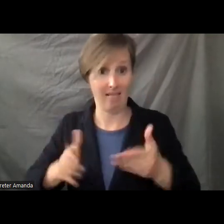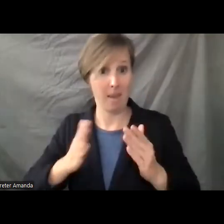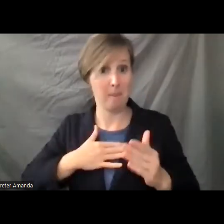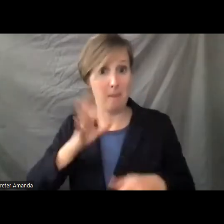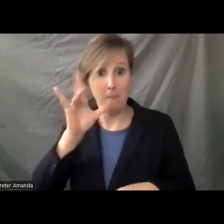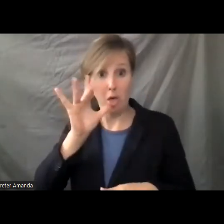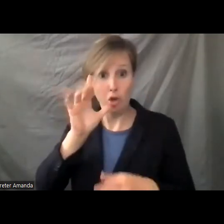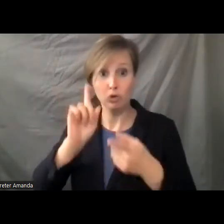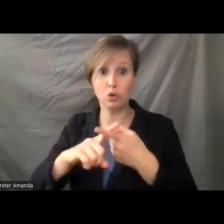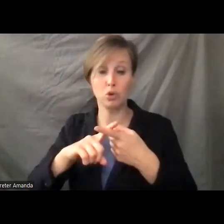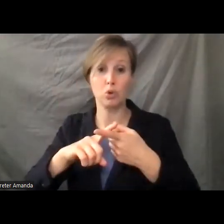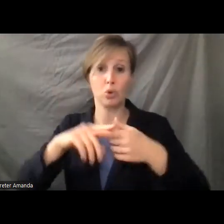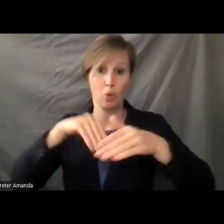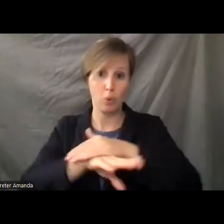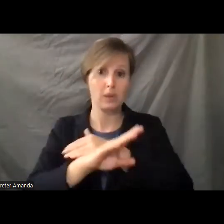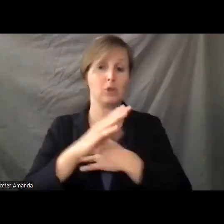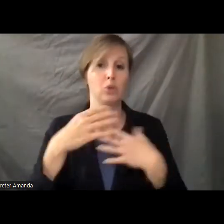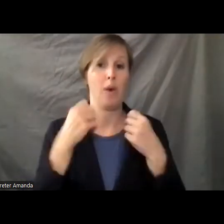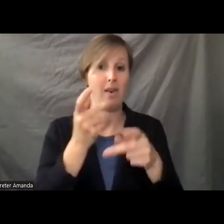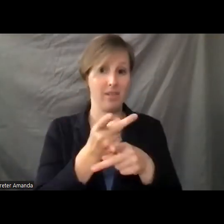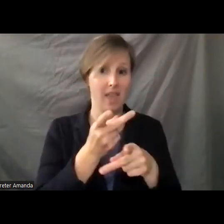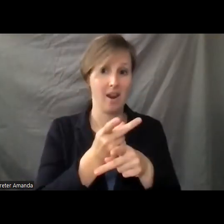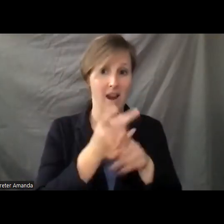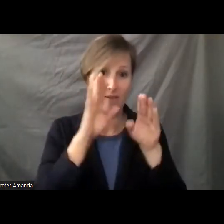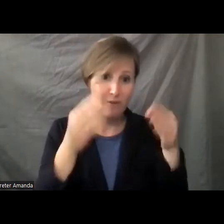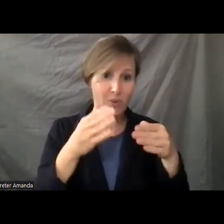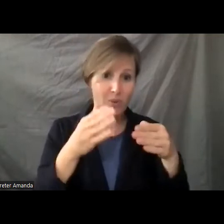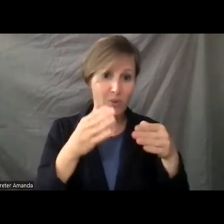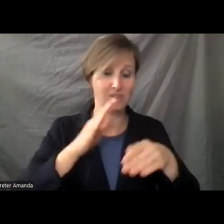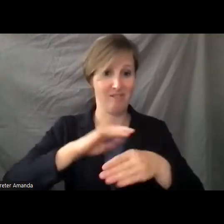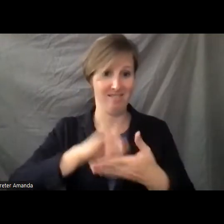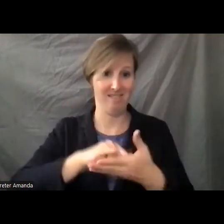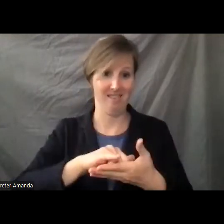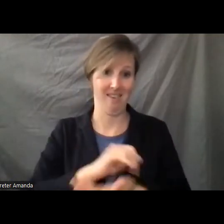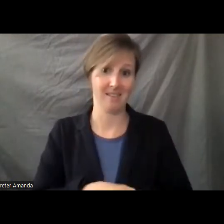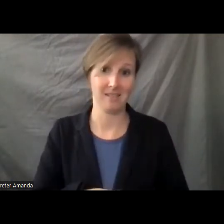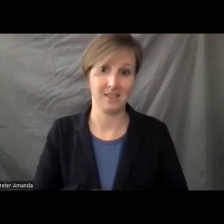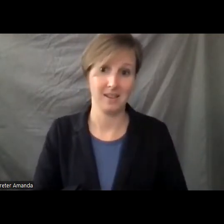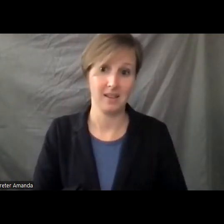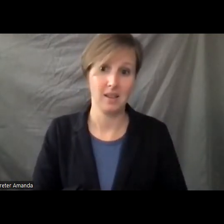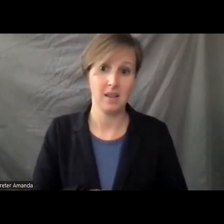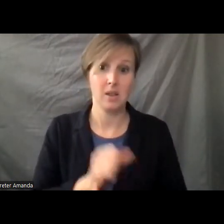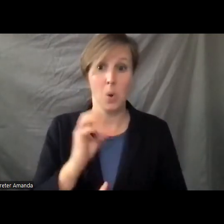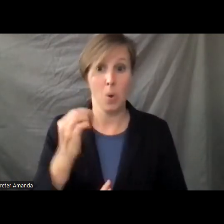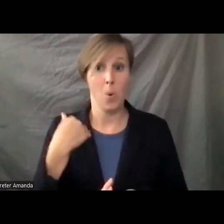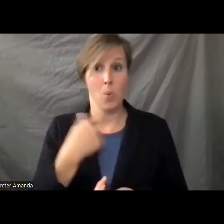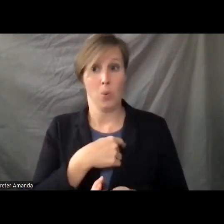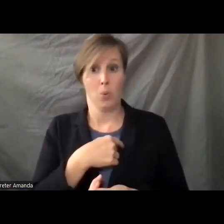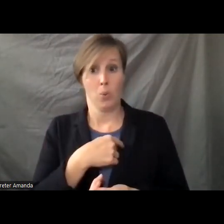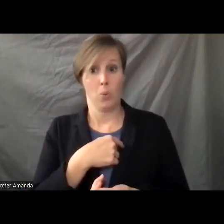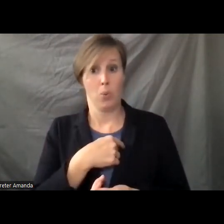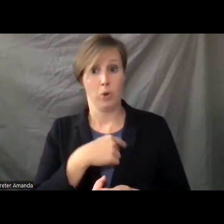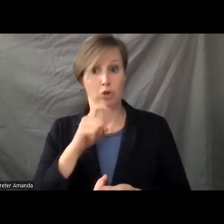be able to go into the health care industry, specifically focused on caregiving. So we should have